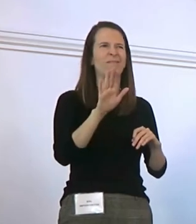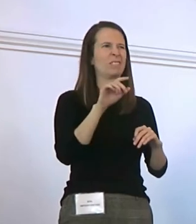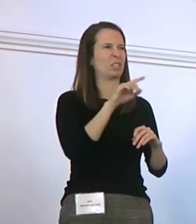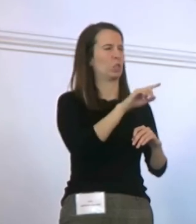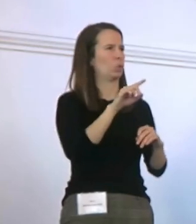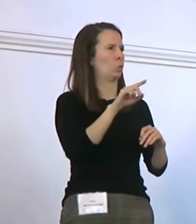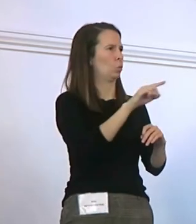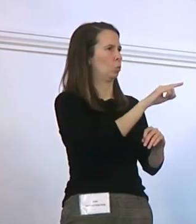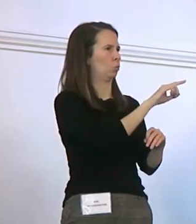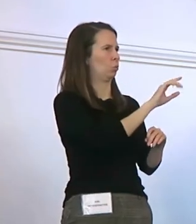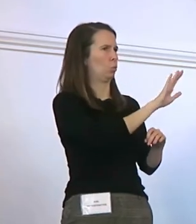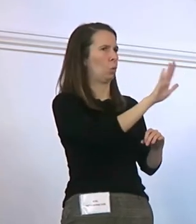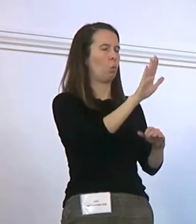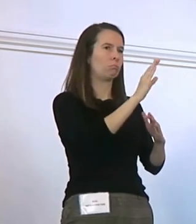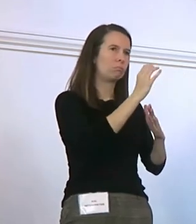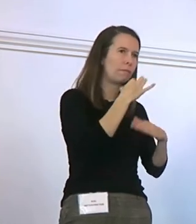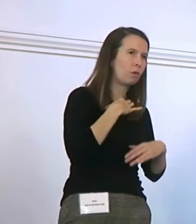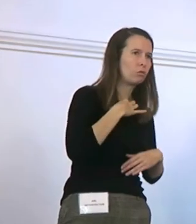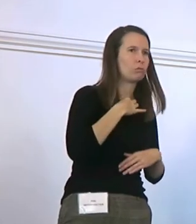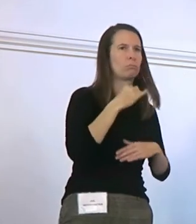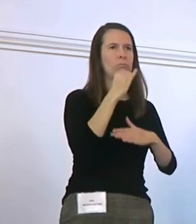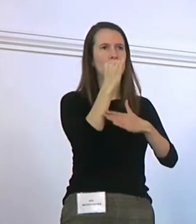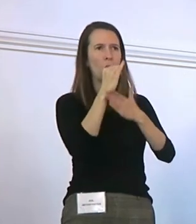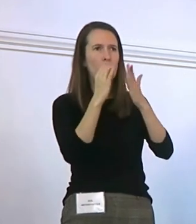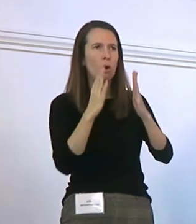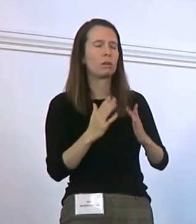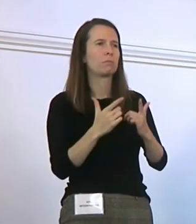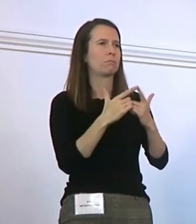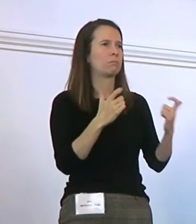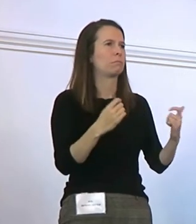I want to